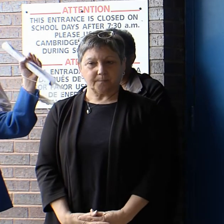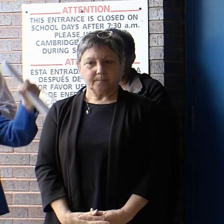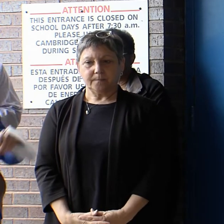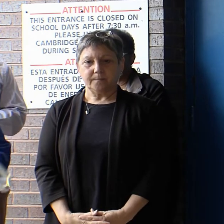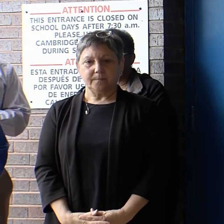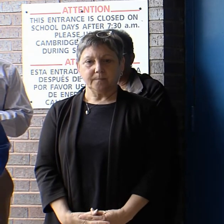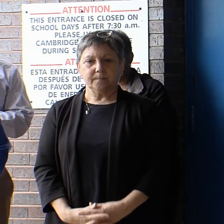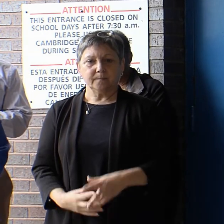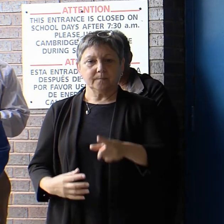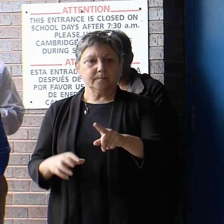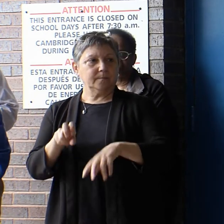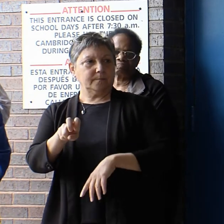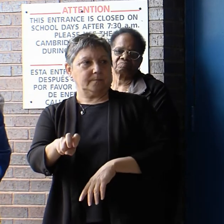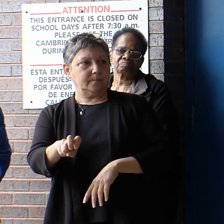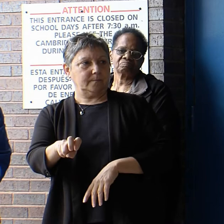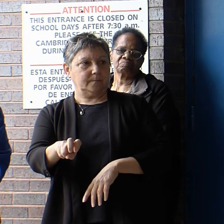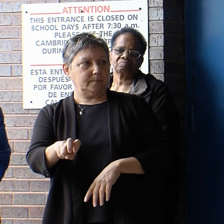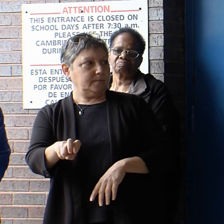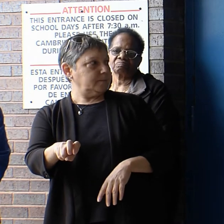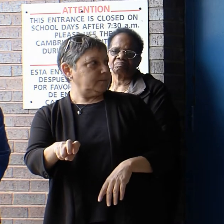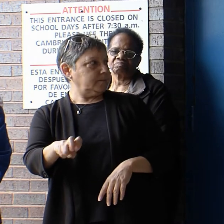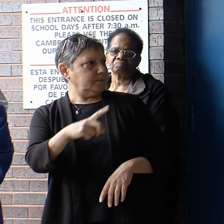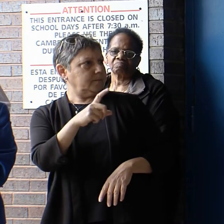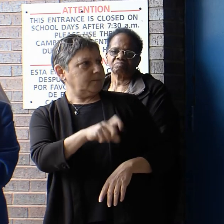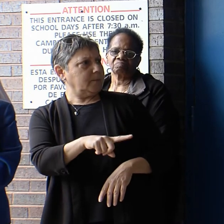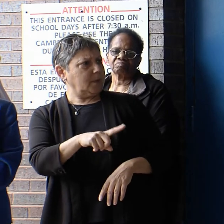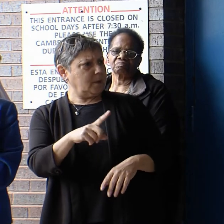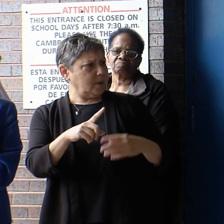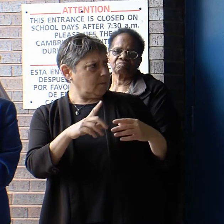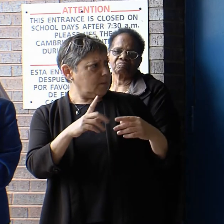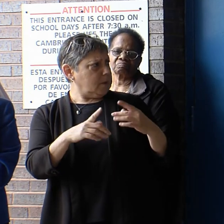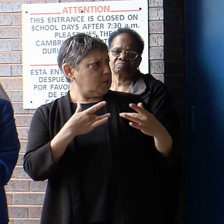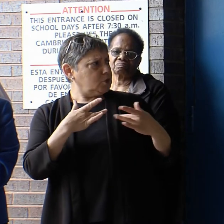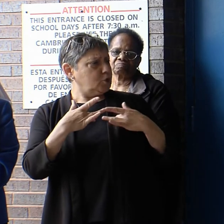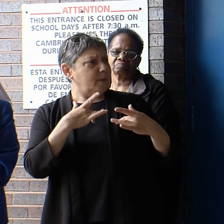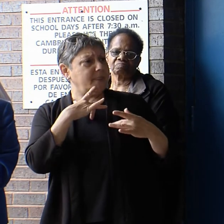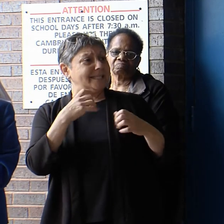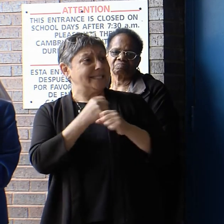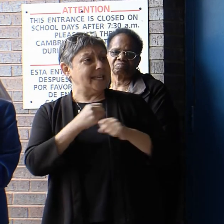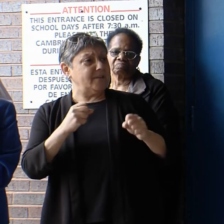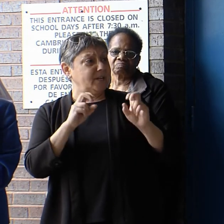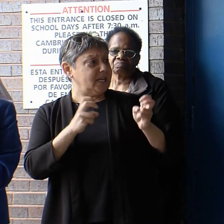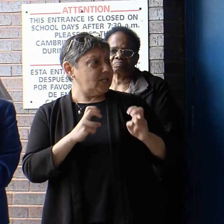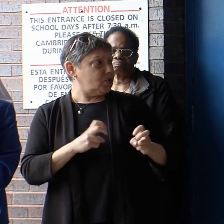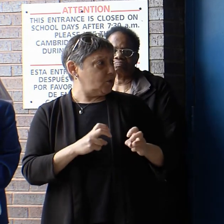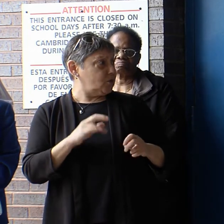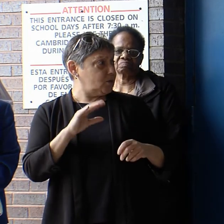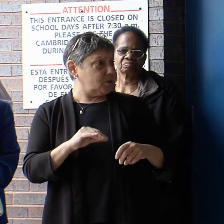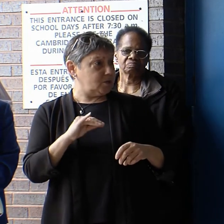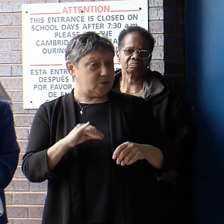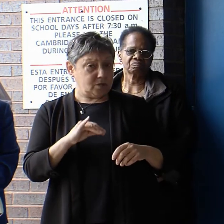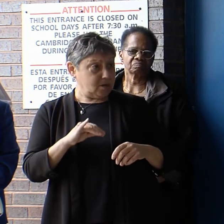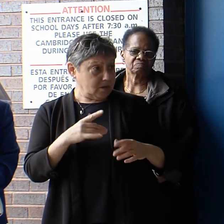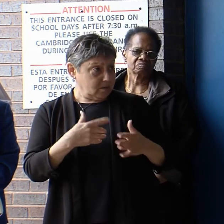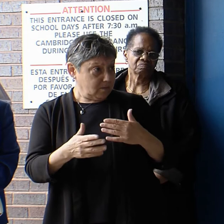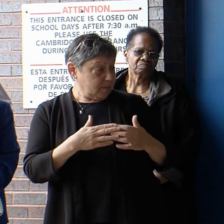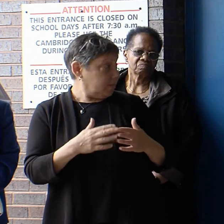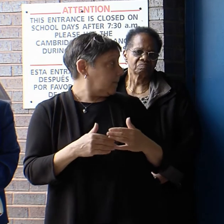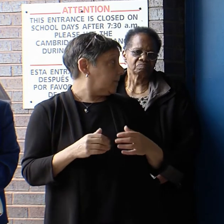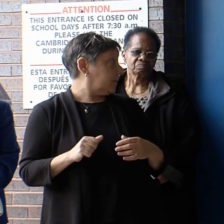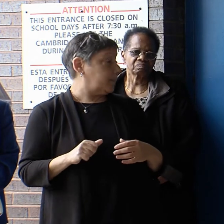On there, do you have concerns about the safety issues that have been at schools lately? And if so, what are they going do about it?